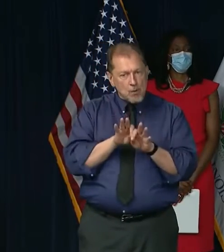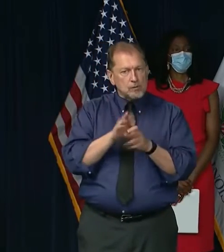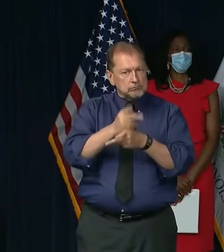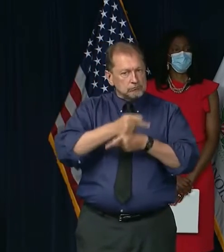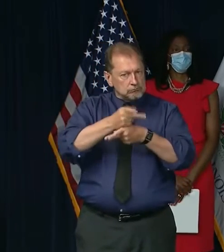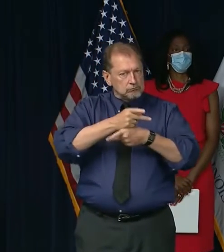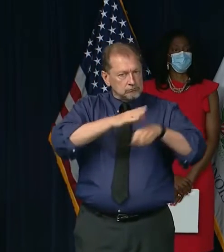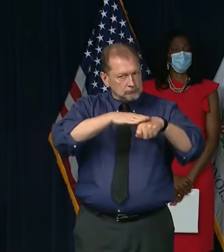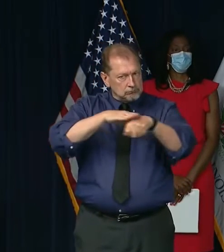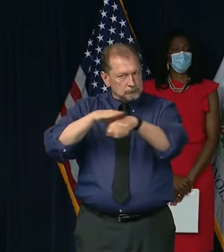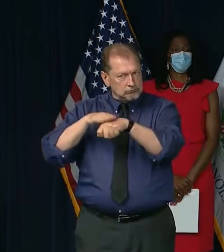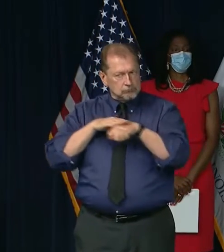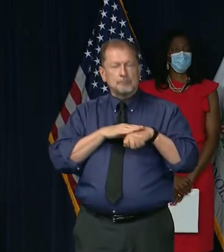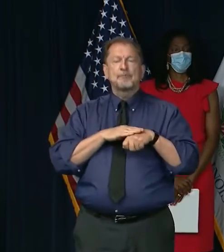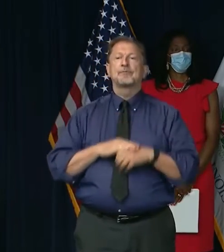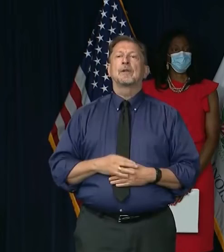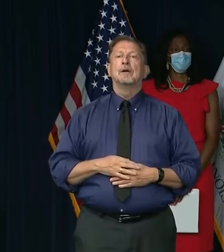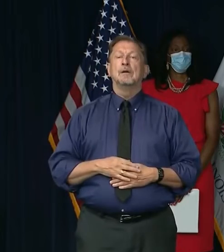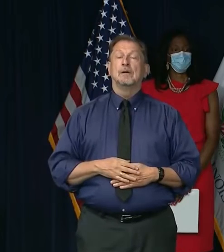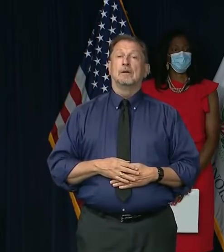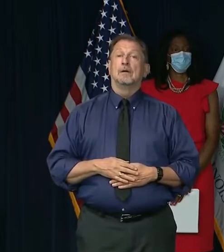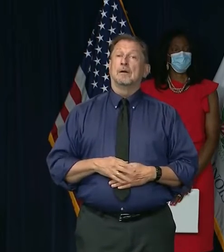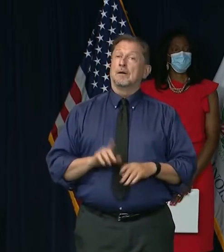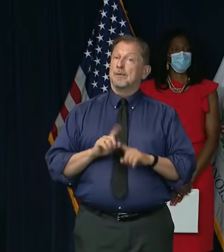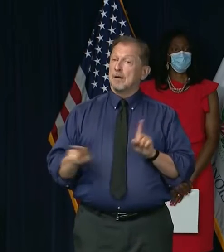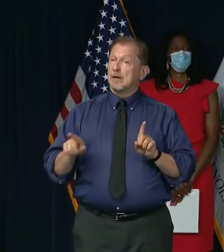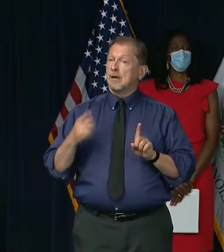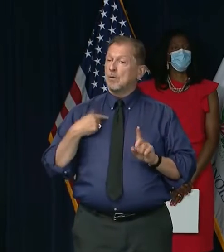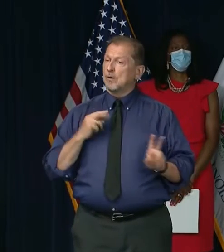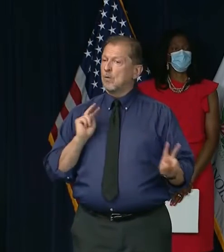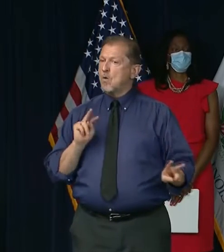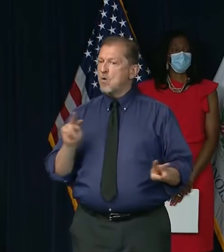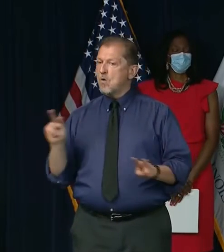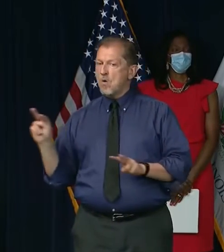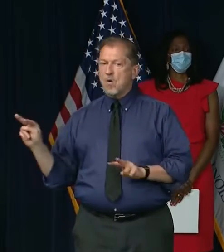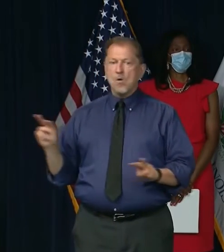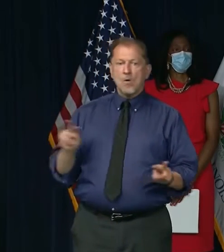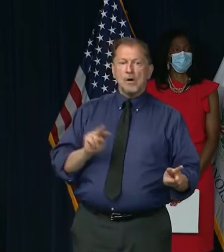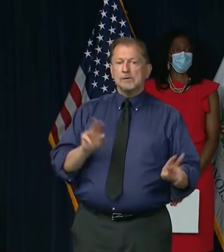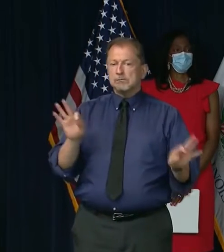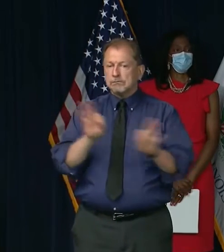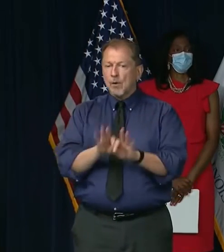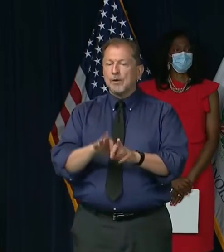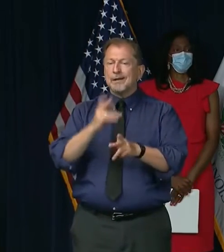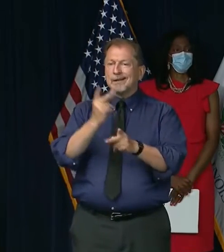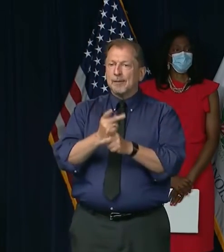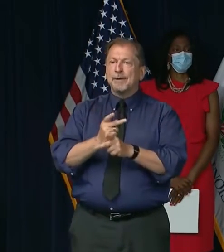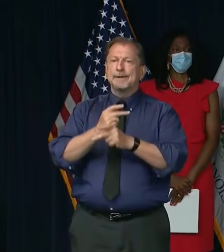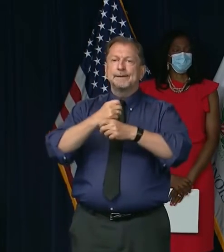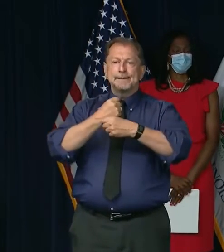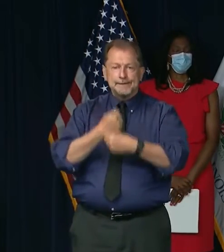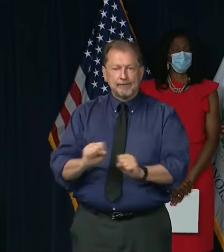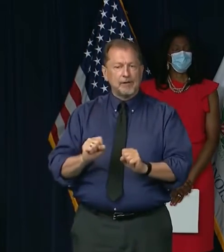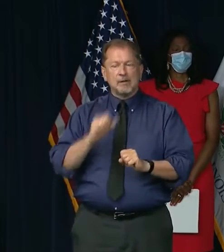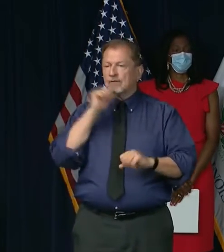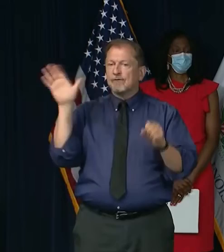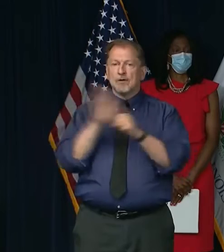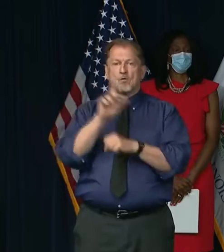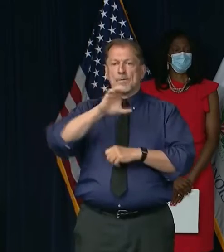that we want to, you know, we are, like other activities, we're trying to do these things in measures